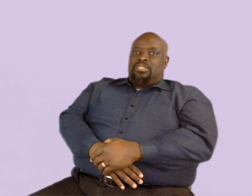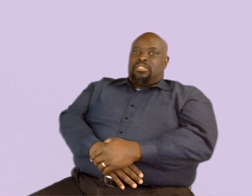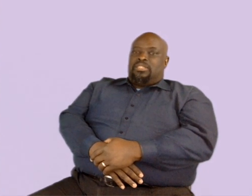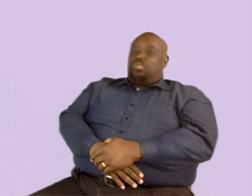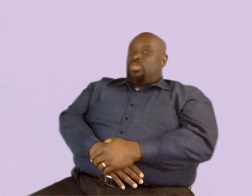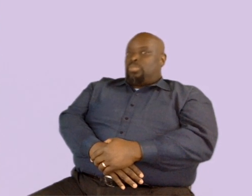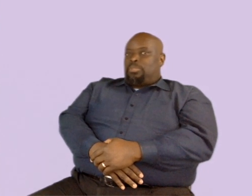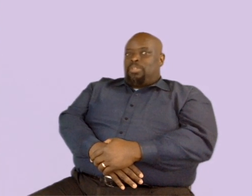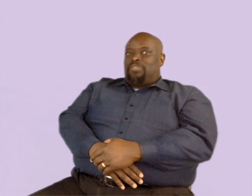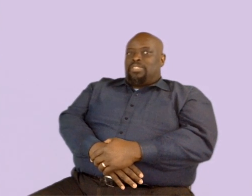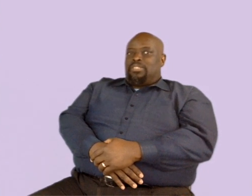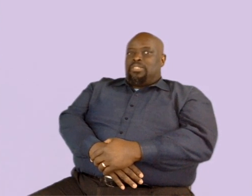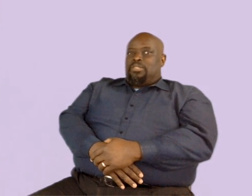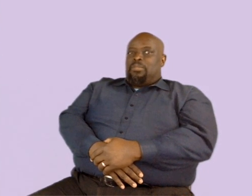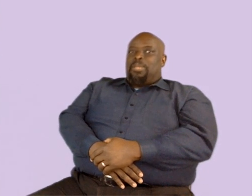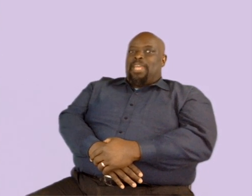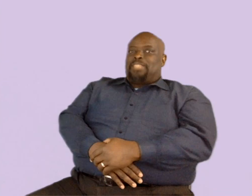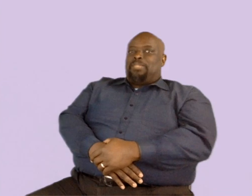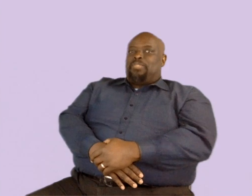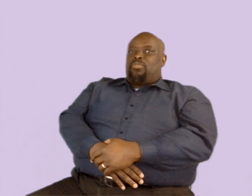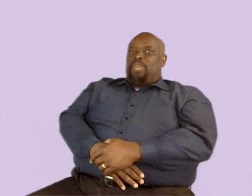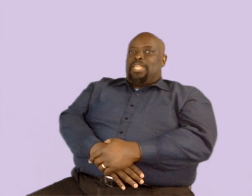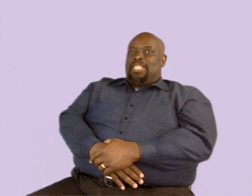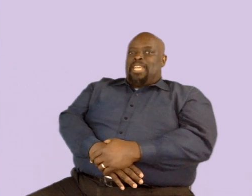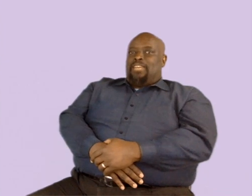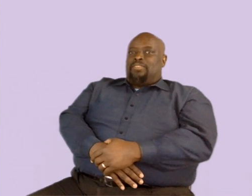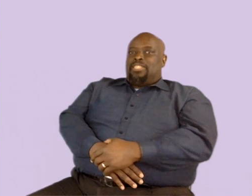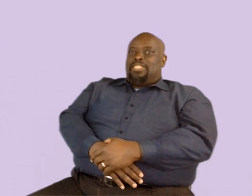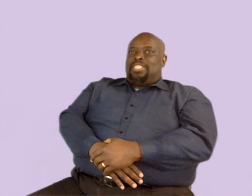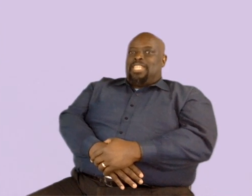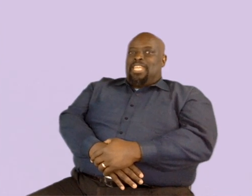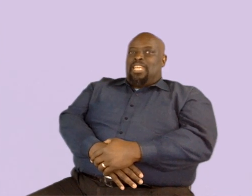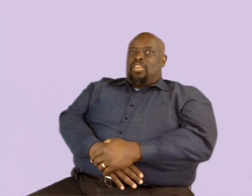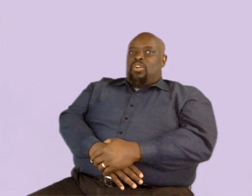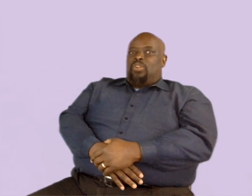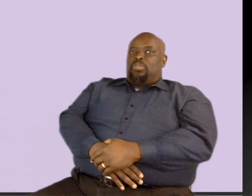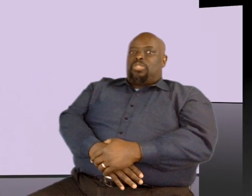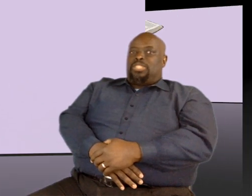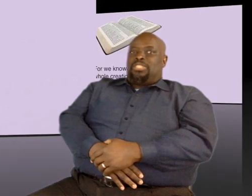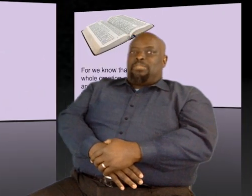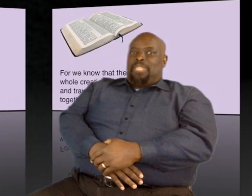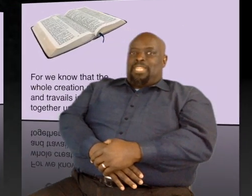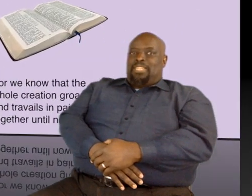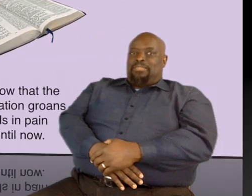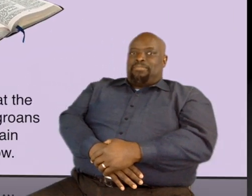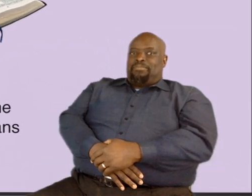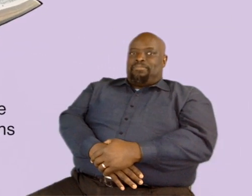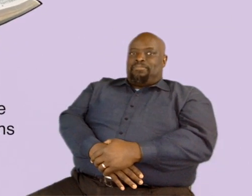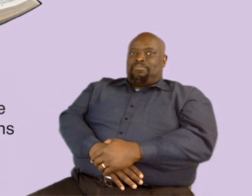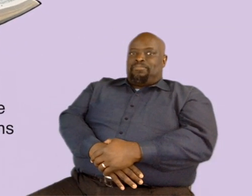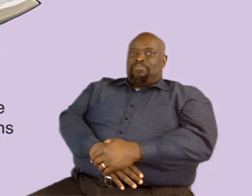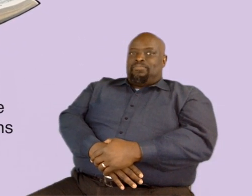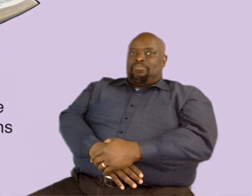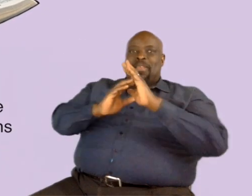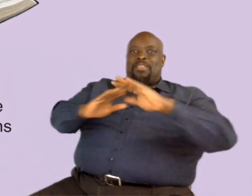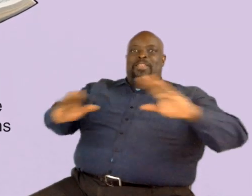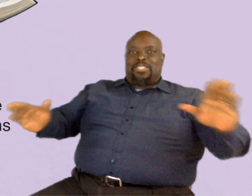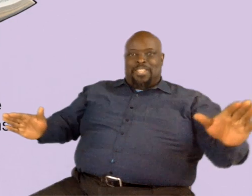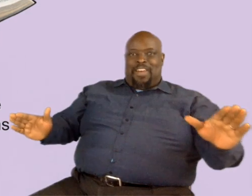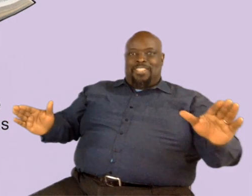The world was perfect, but has been running down, decaying almost since the beginning. There is not